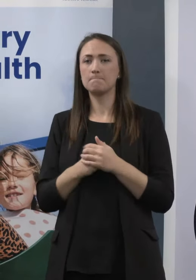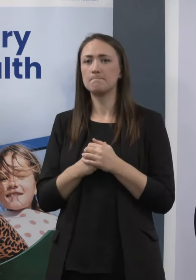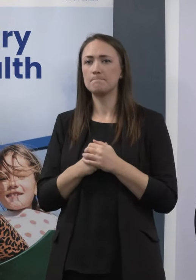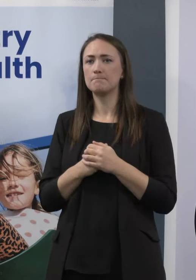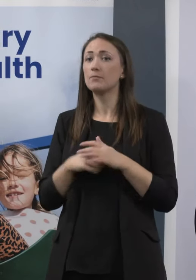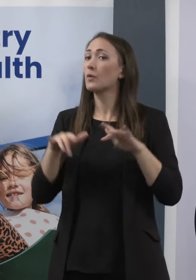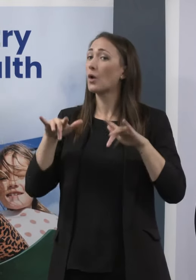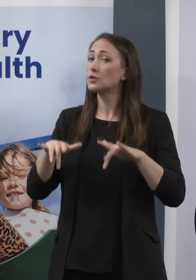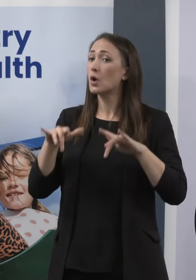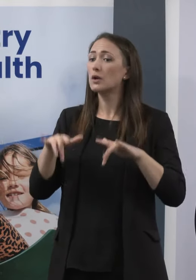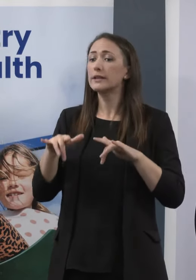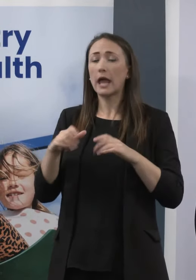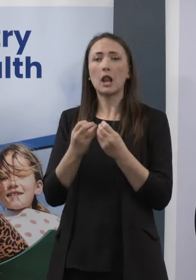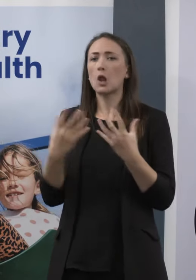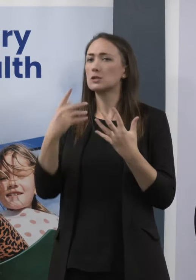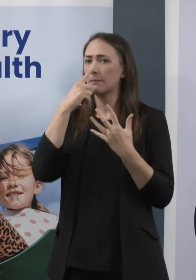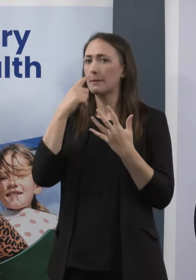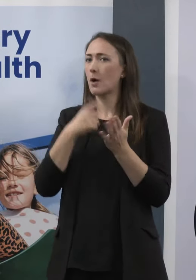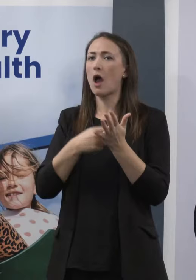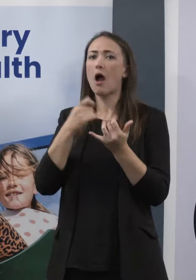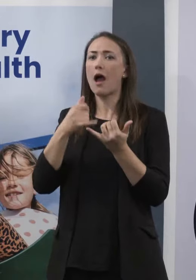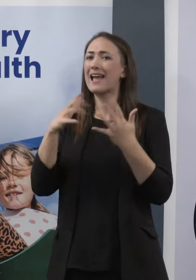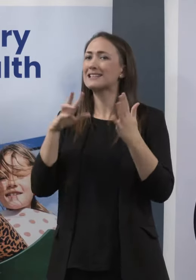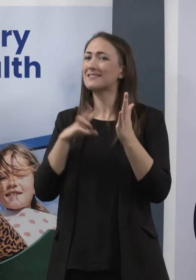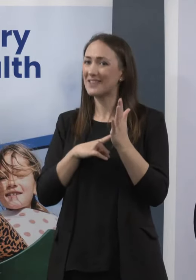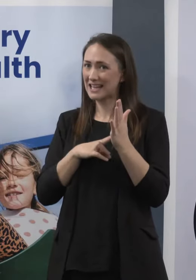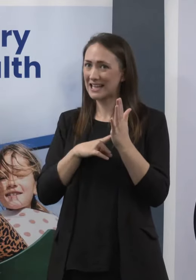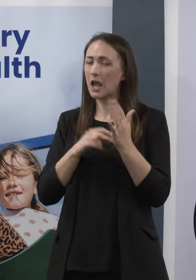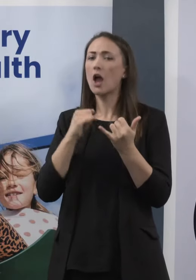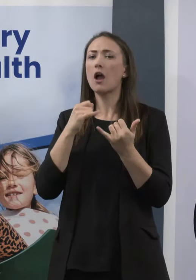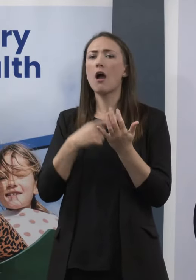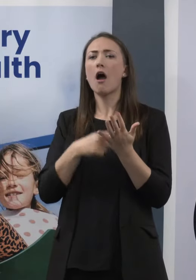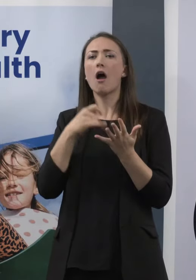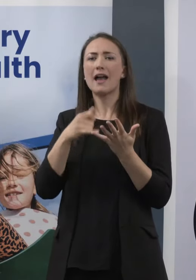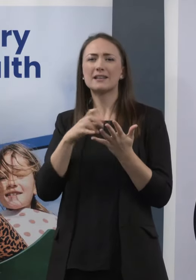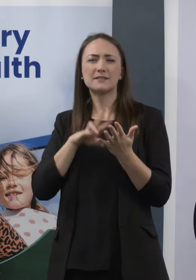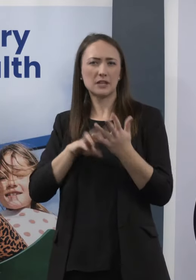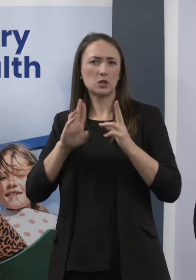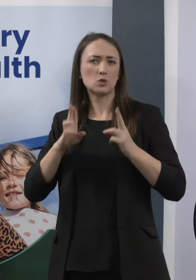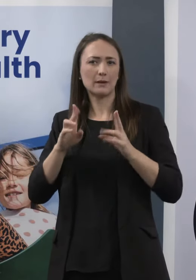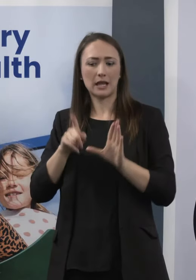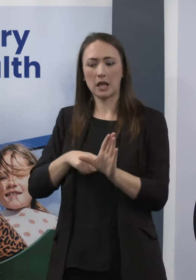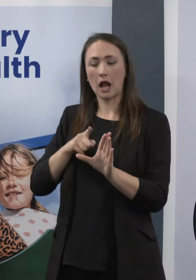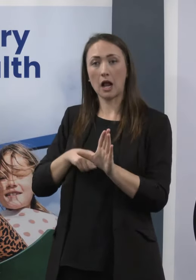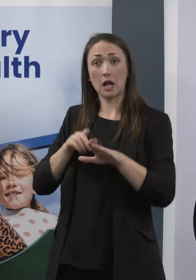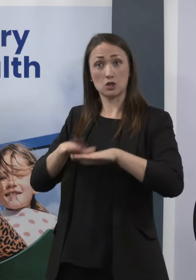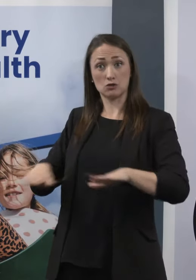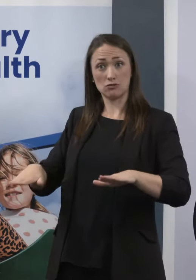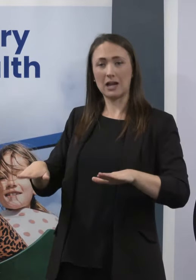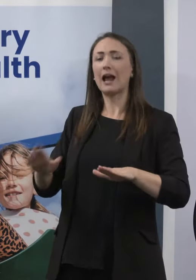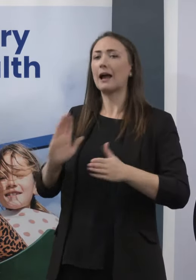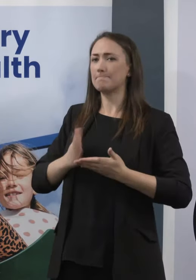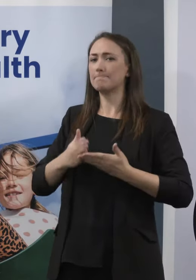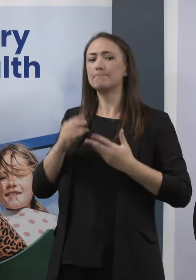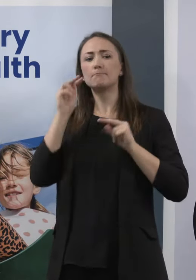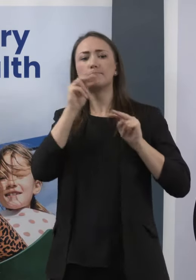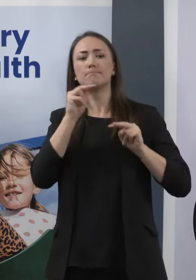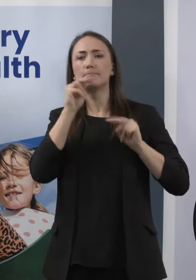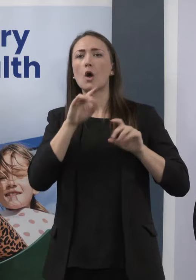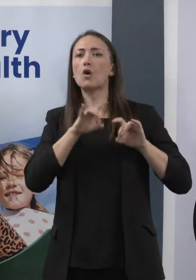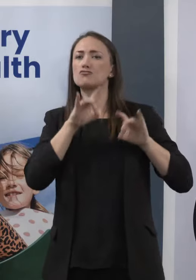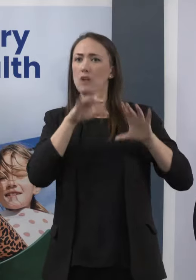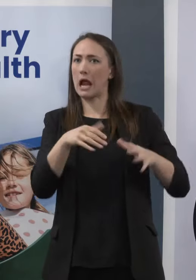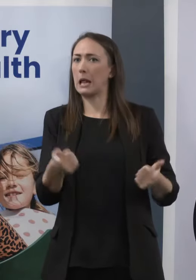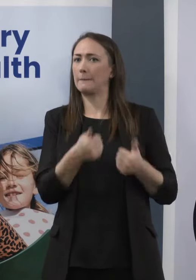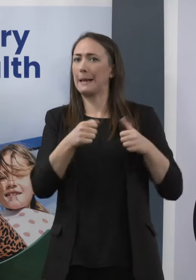tends to infect younger children yet, but it is very much there in Australia, and so we're watching closely